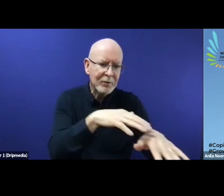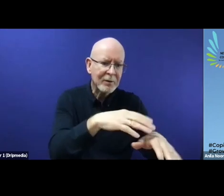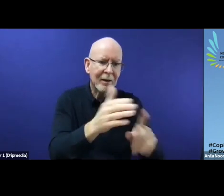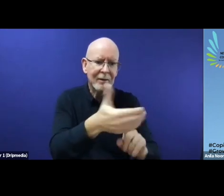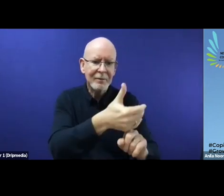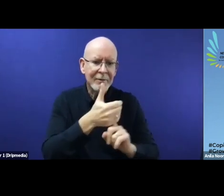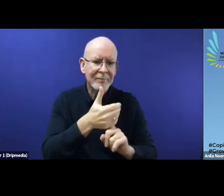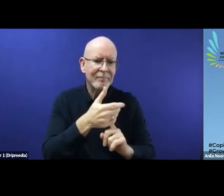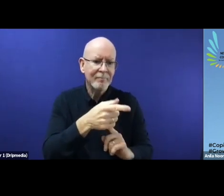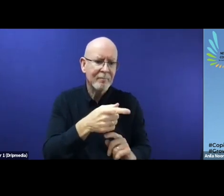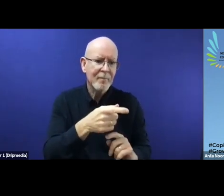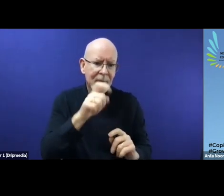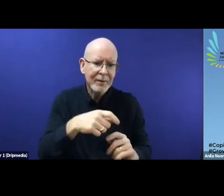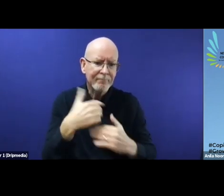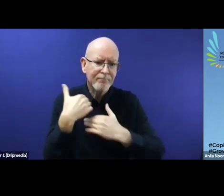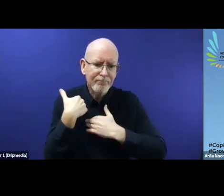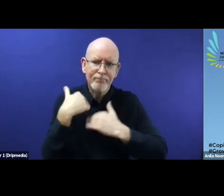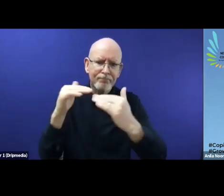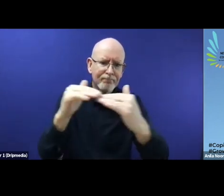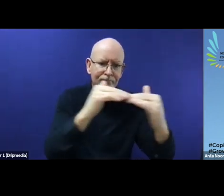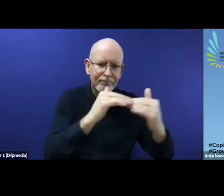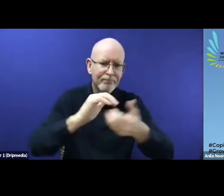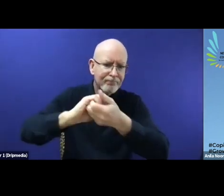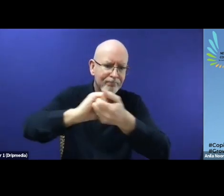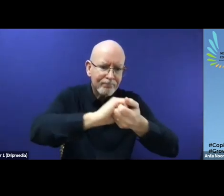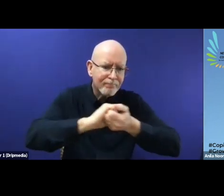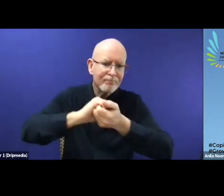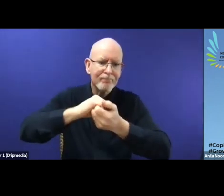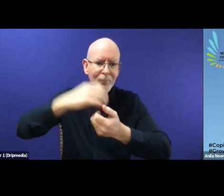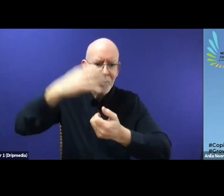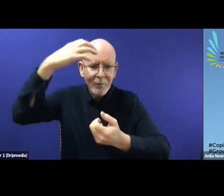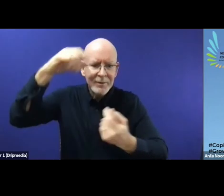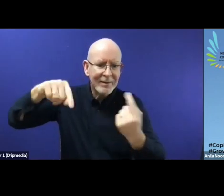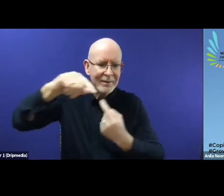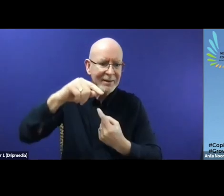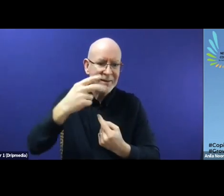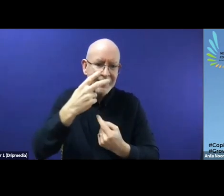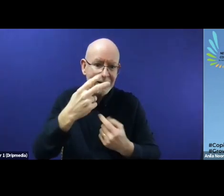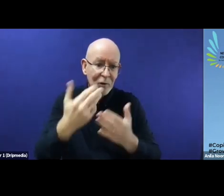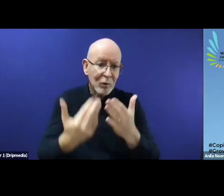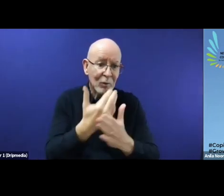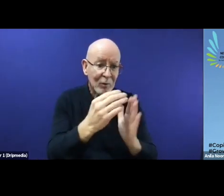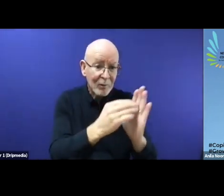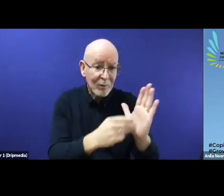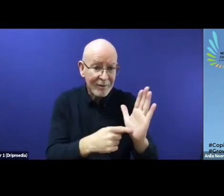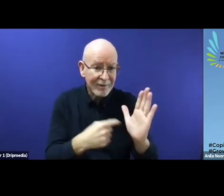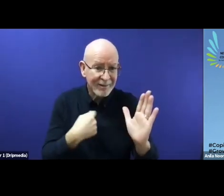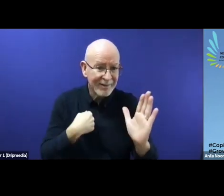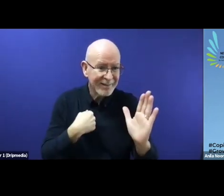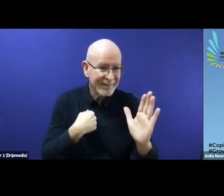which including screening involving health identity and security checks. And they are also trying to make a new arrangement of